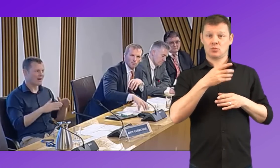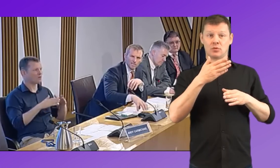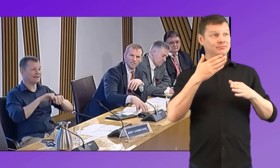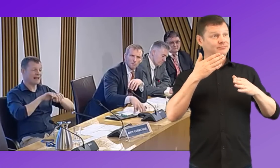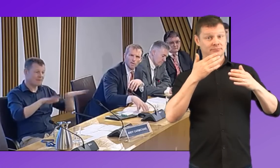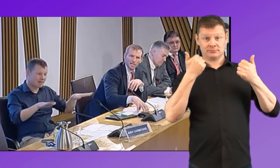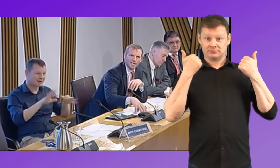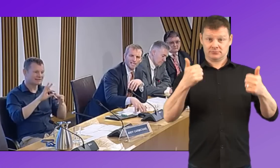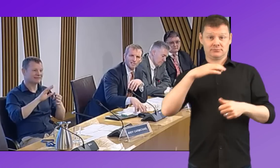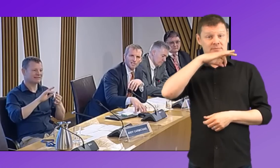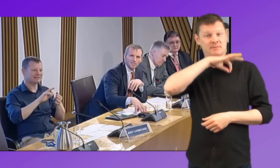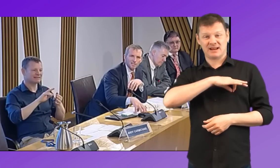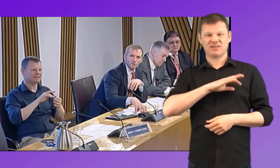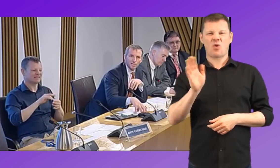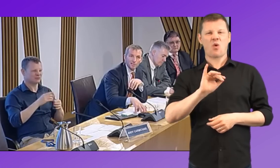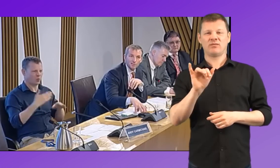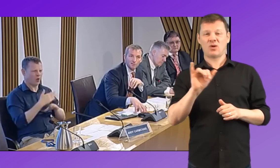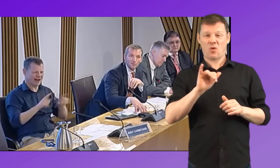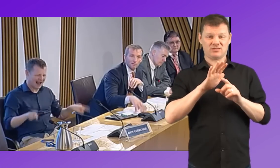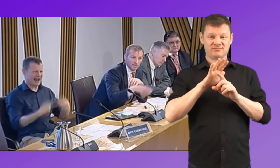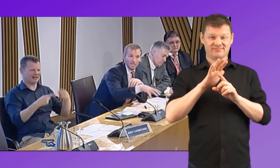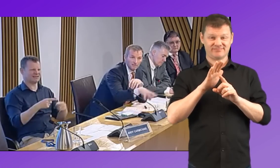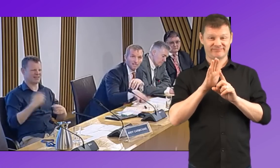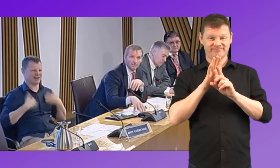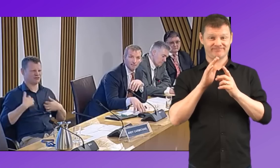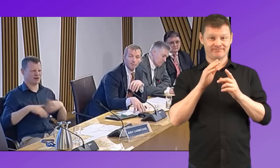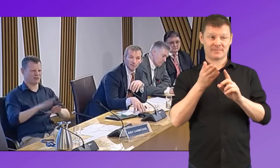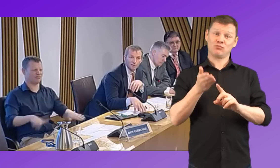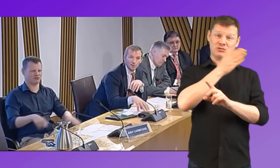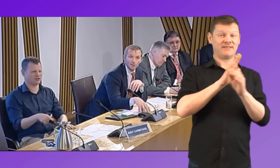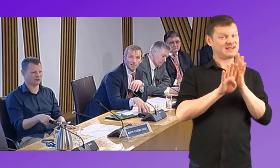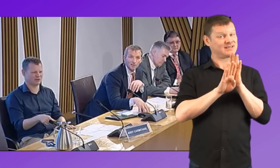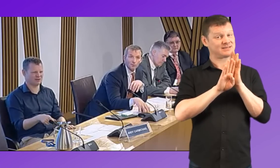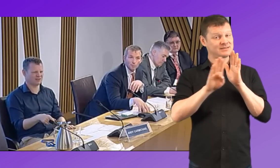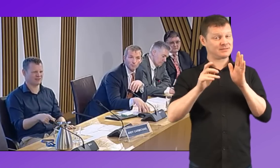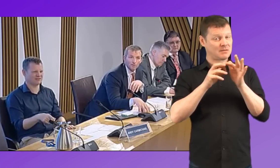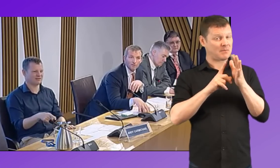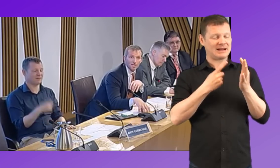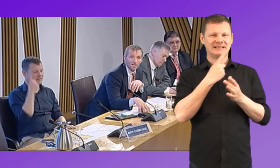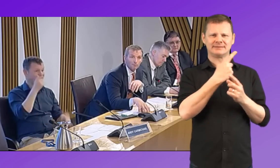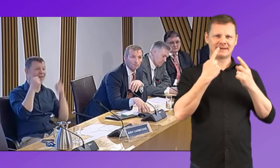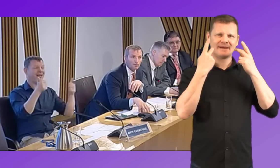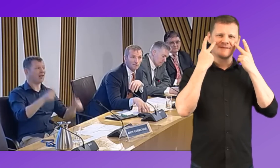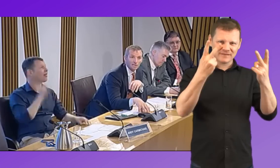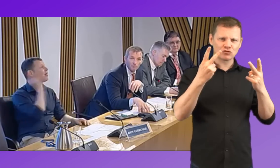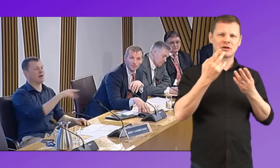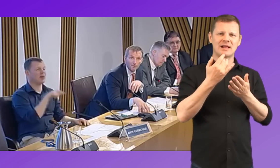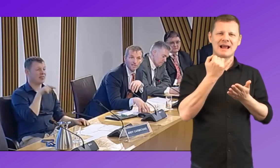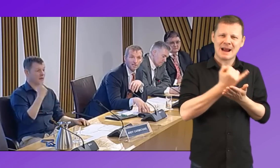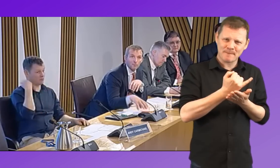was actually working against the interests of, in the previous discussion, those with sight impairments, and